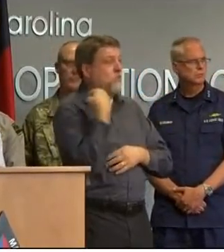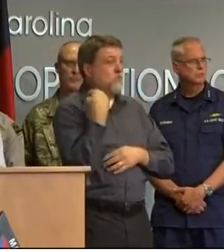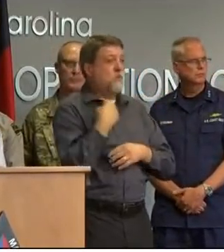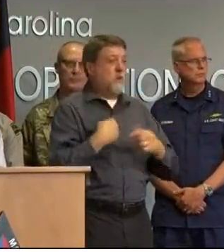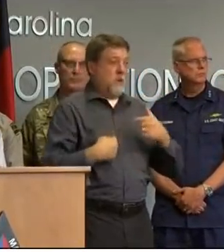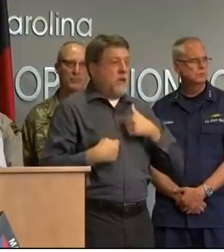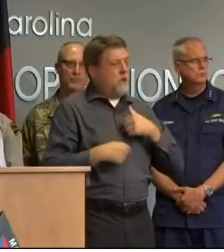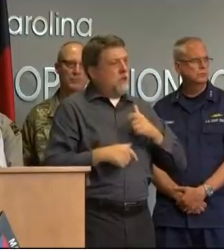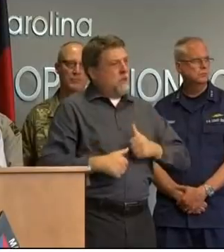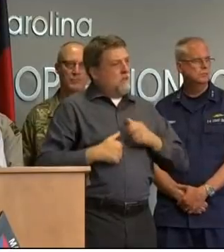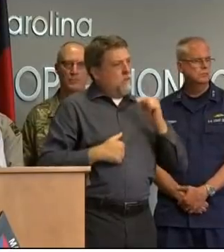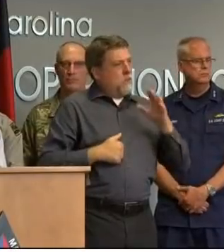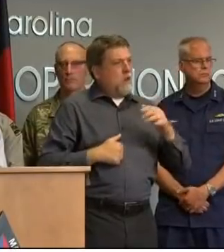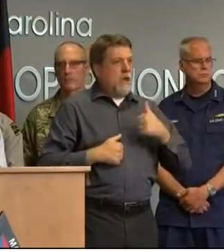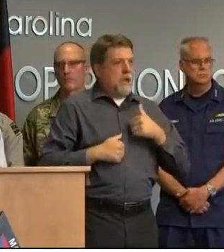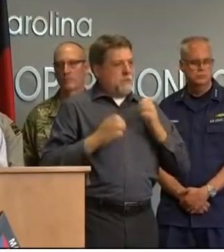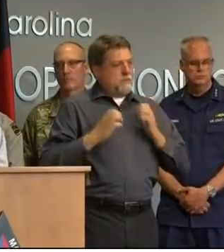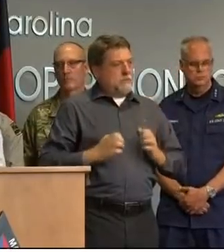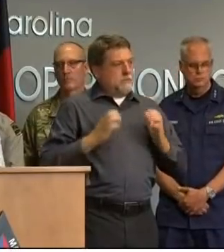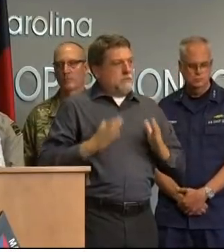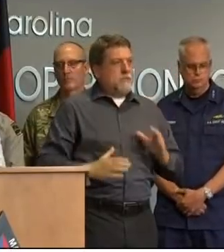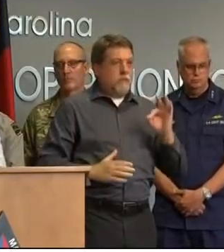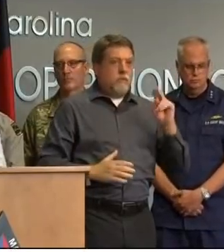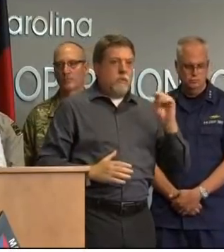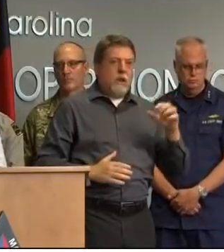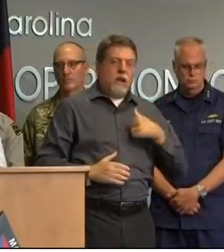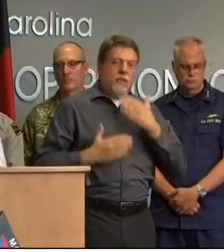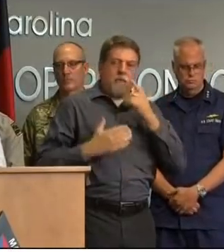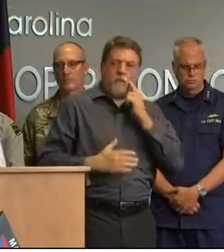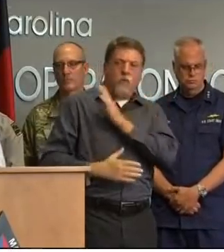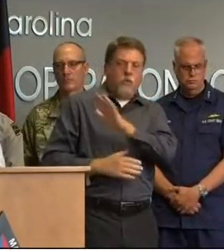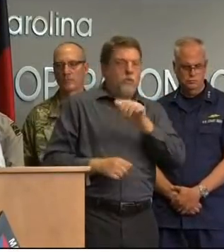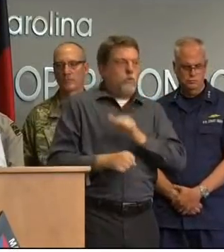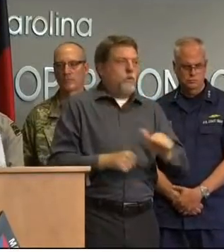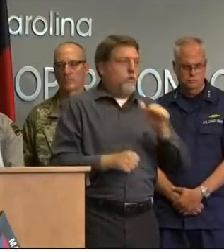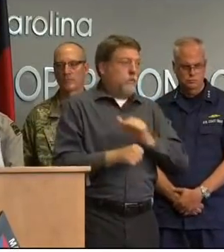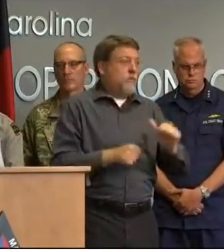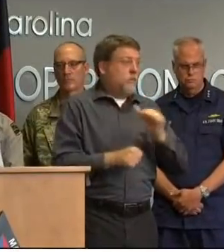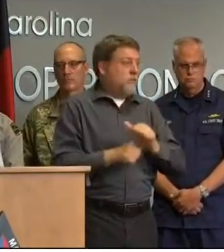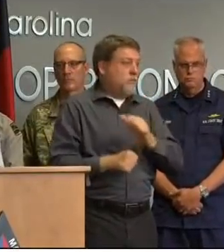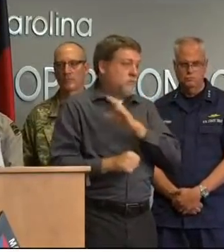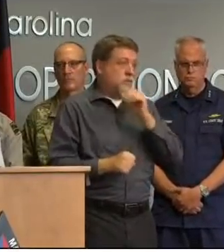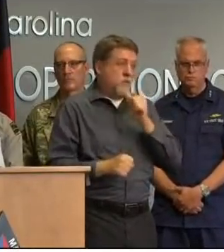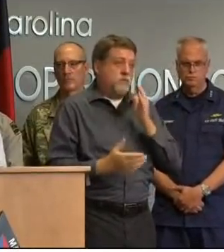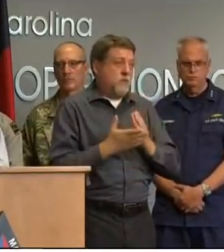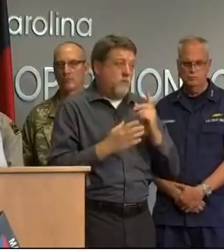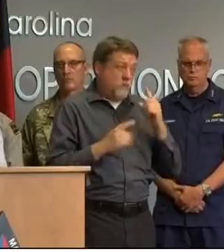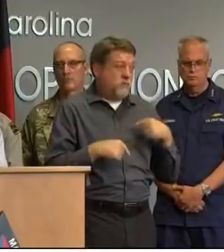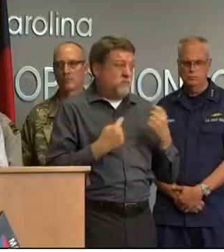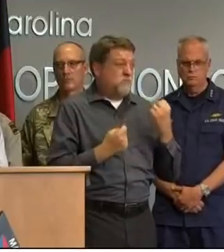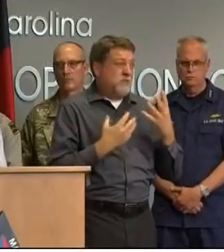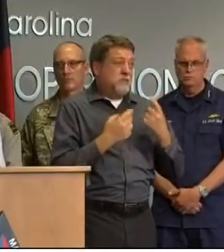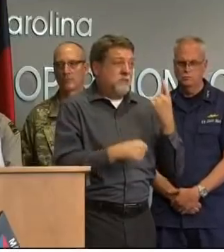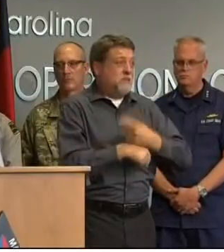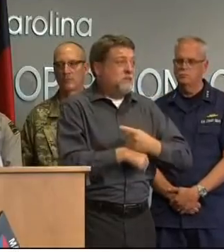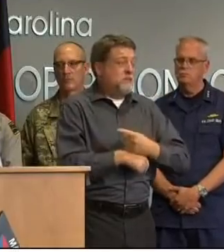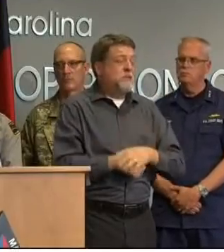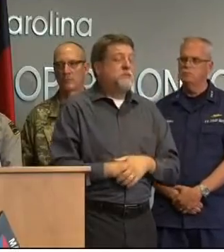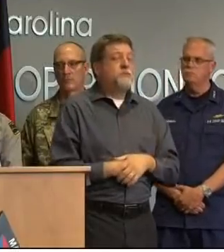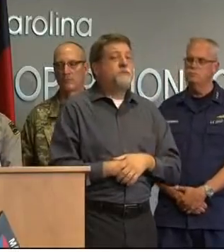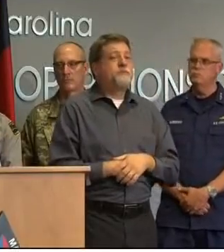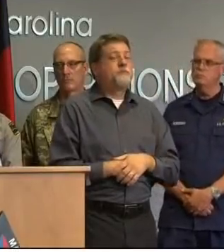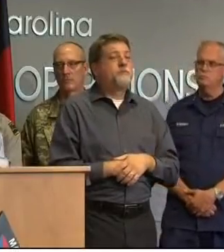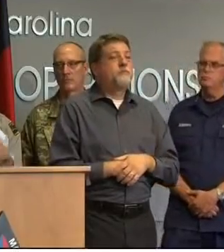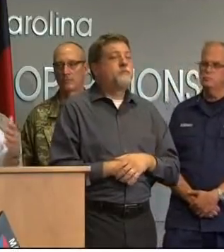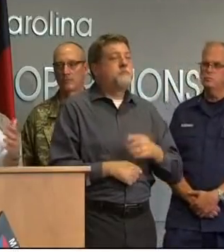to try to deal with the consequences of this and we were all very much appreciative in many of our communities in the east